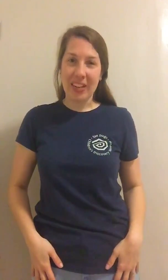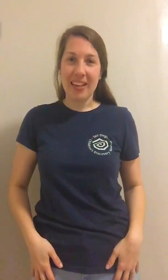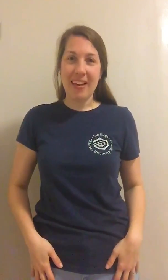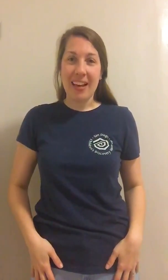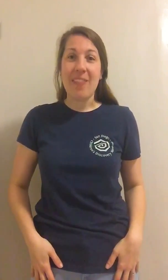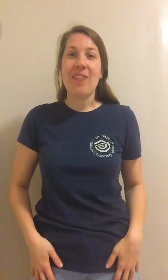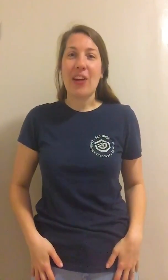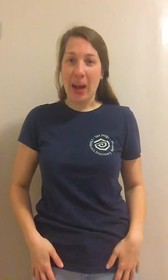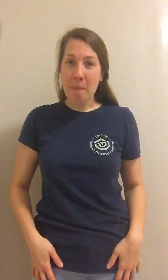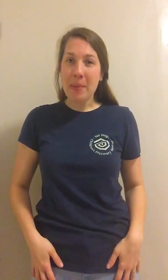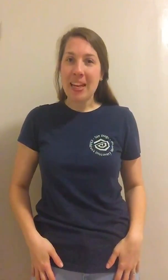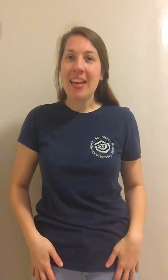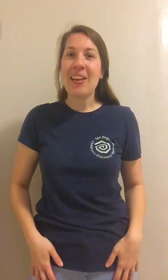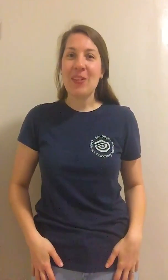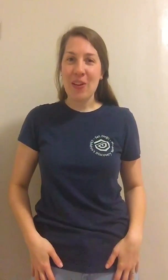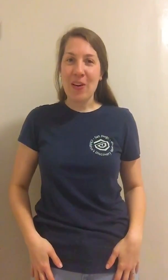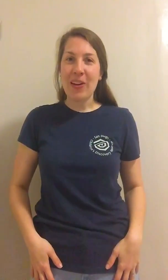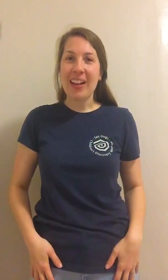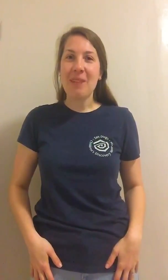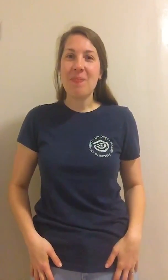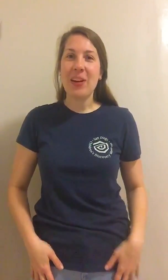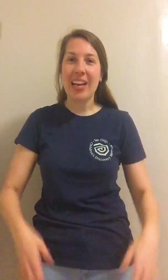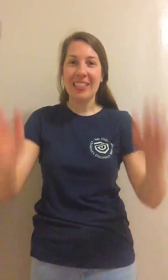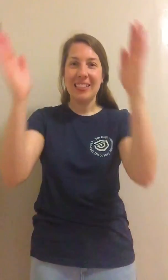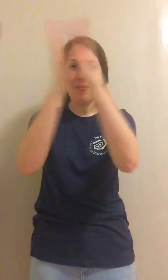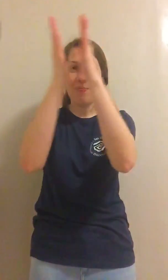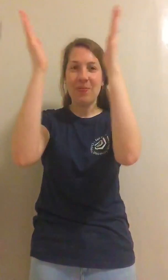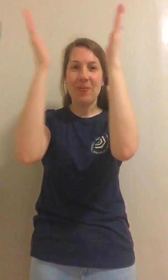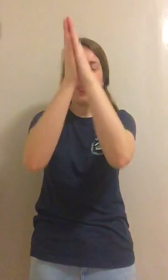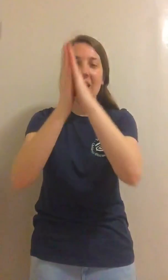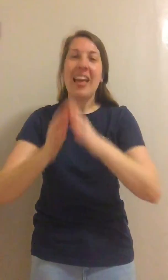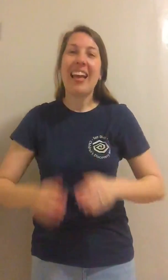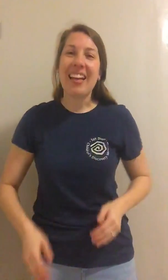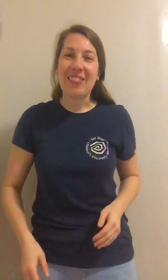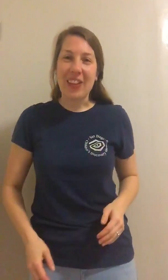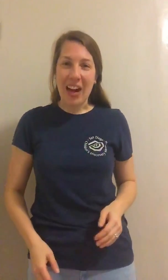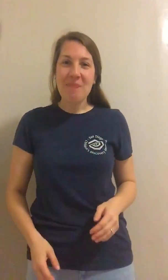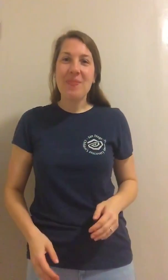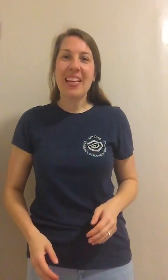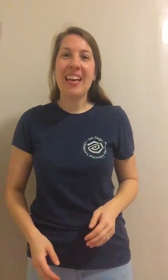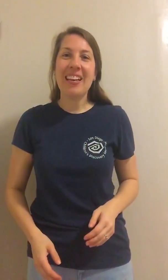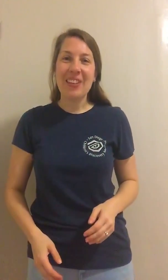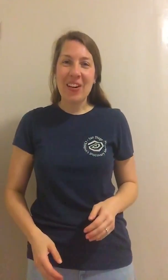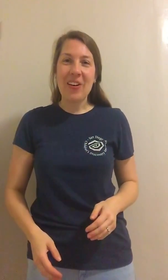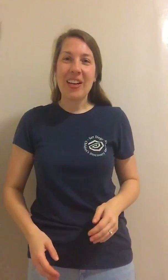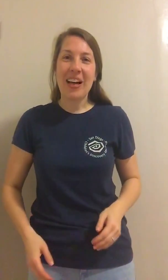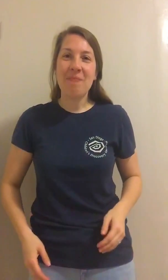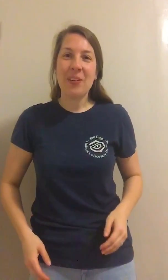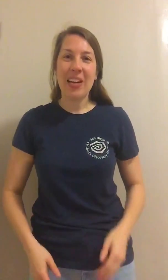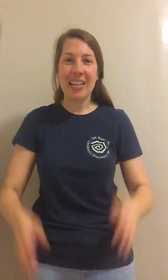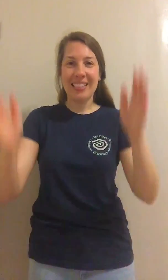three. If you're happy and you know it, clasp your hand. If you're happy and you know it, clasp your hand.